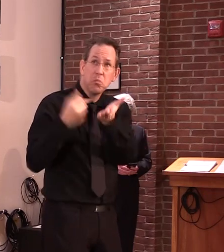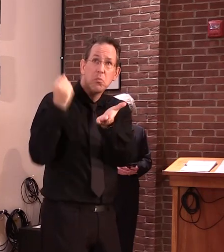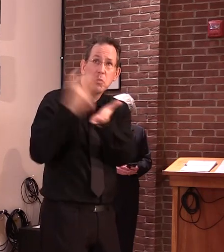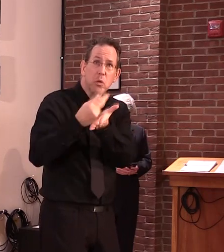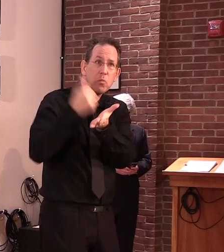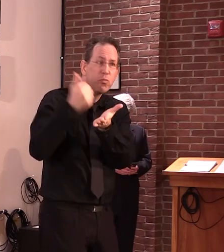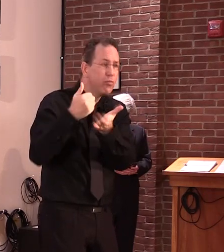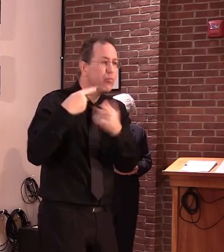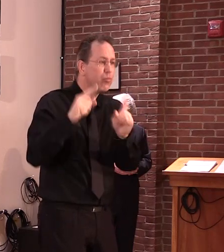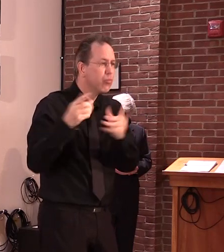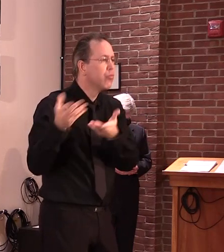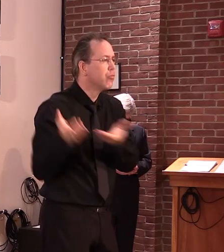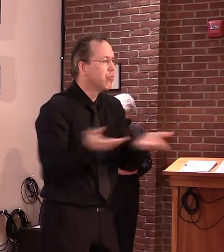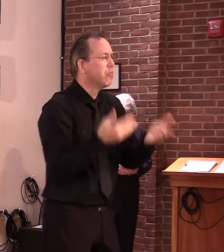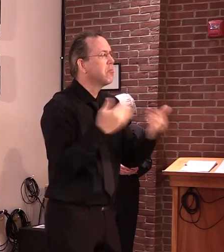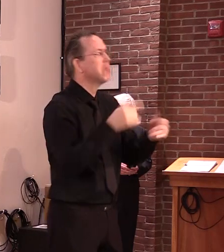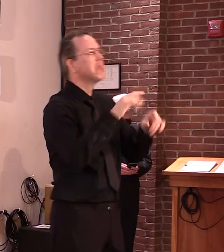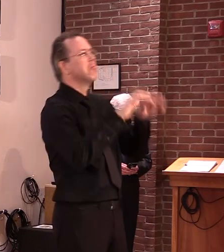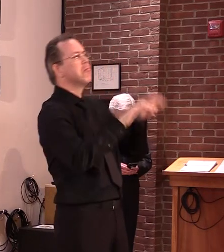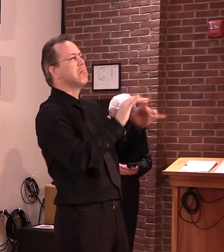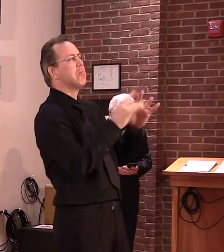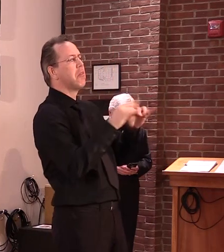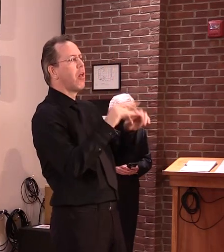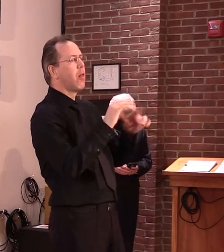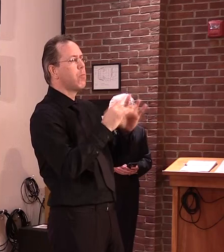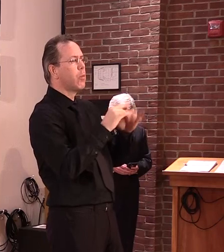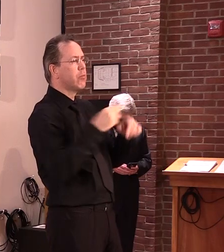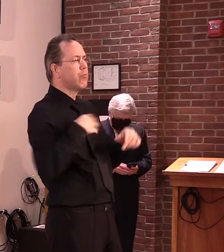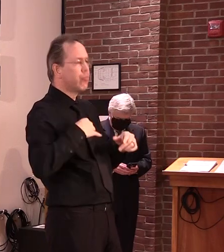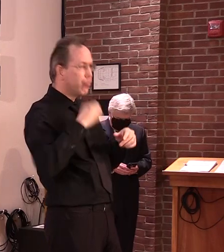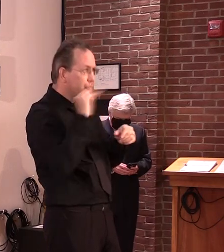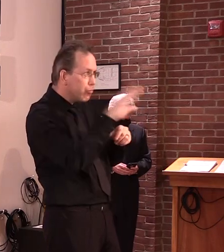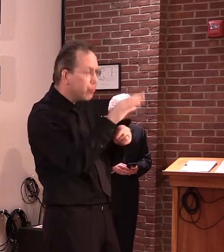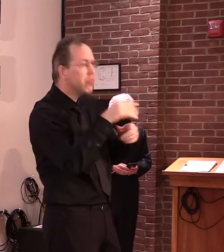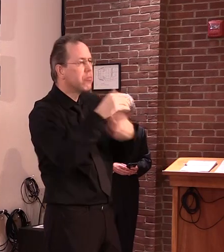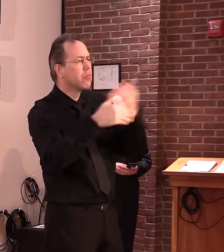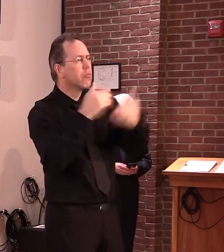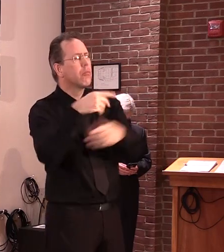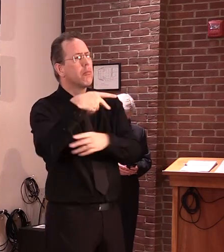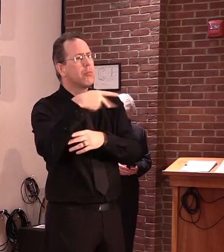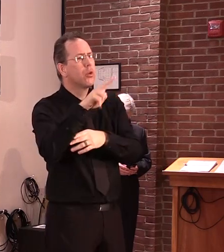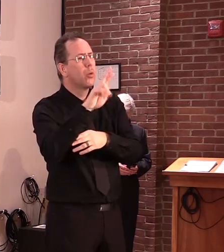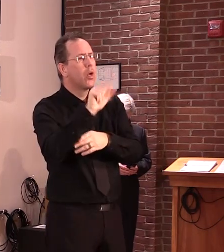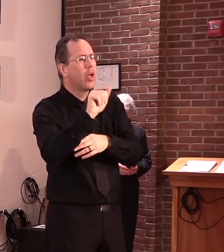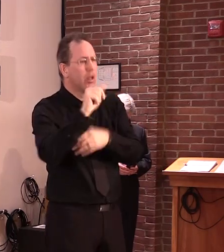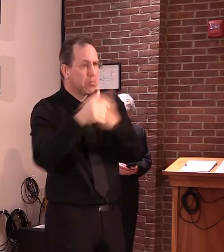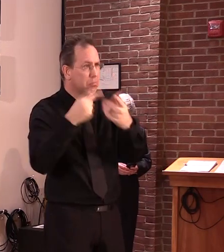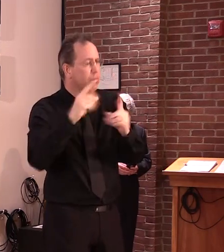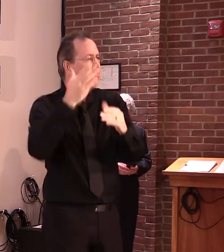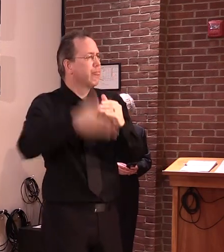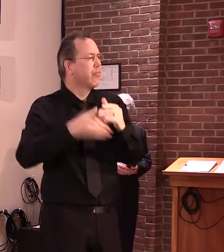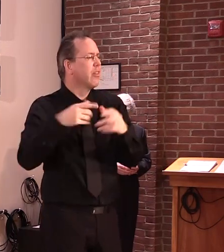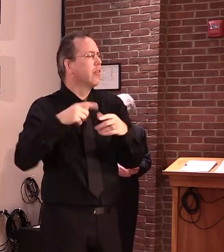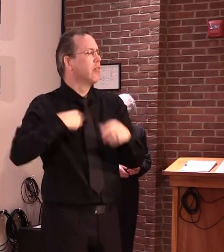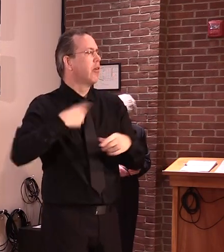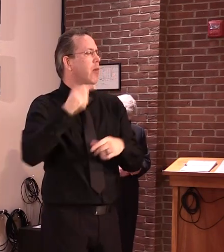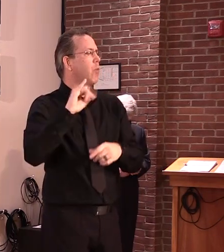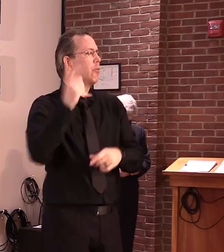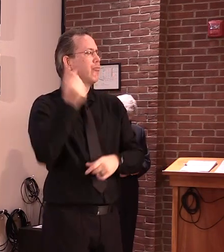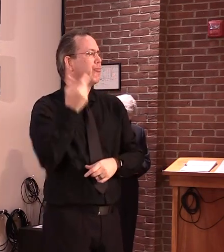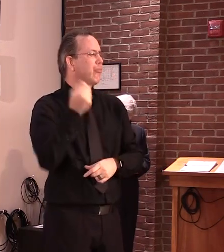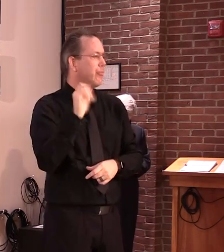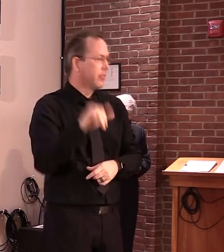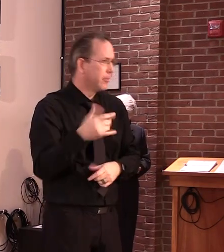their application, the PUA portion of their application. And then just a quick follow-up. So every time we